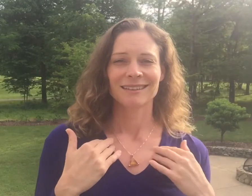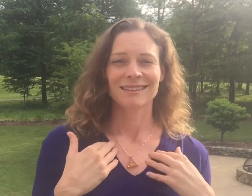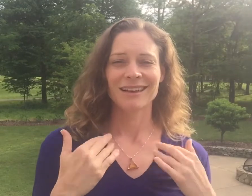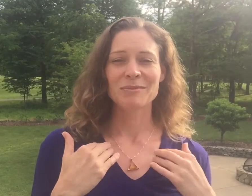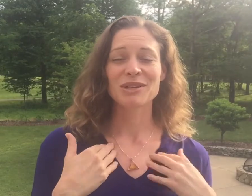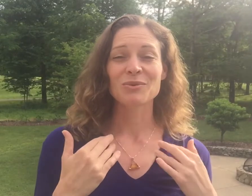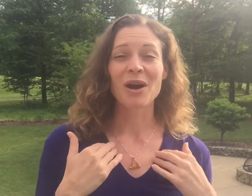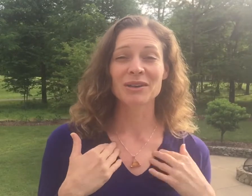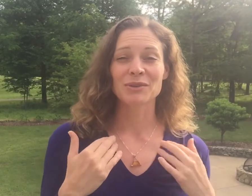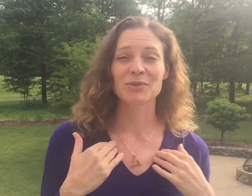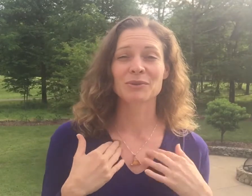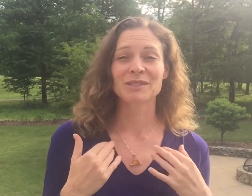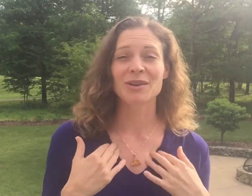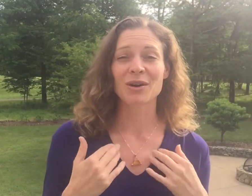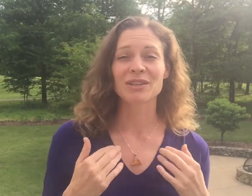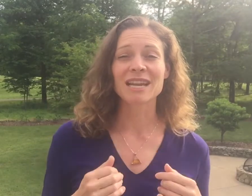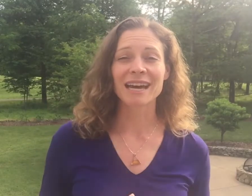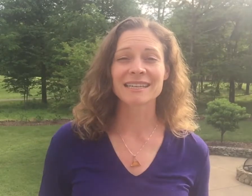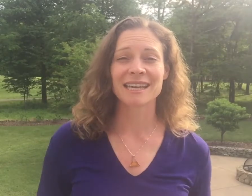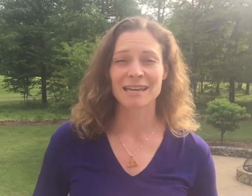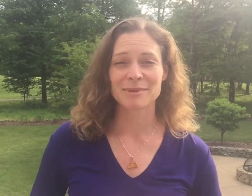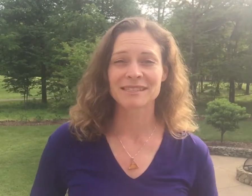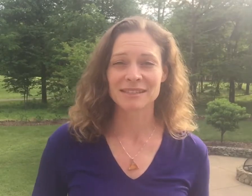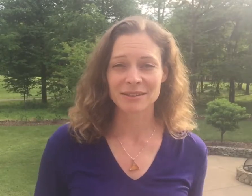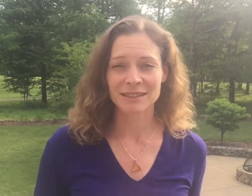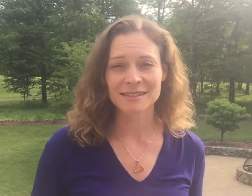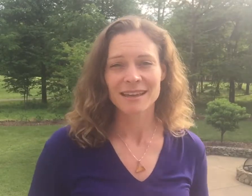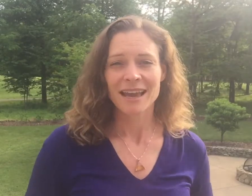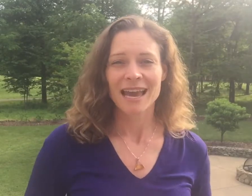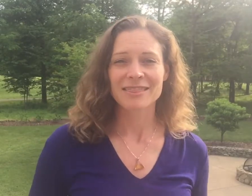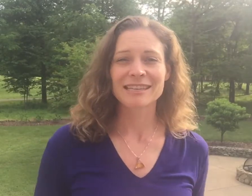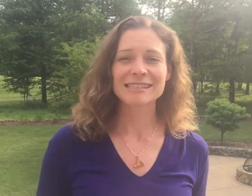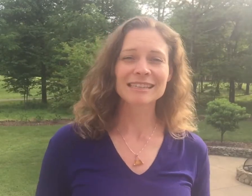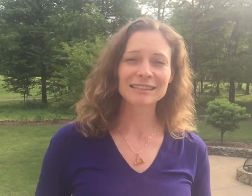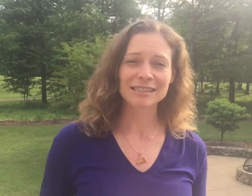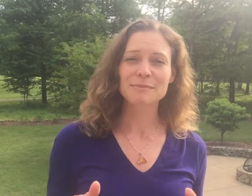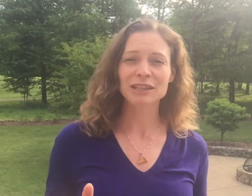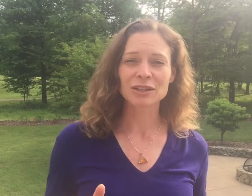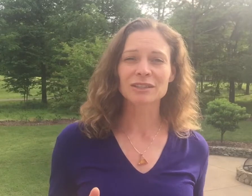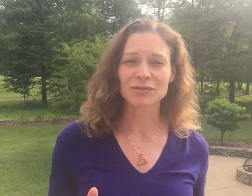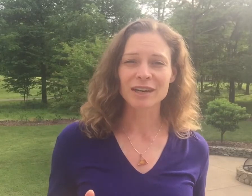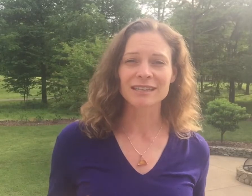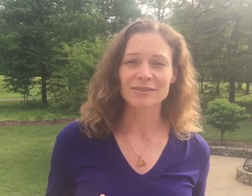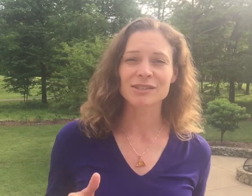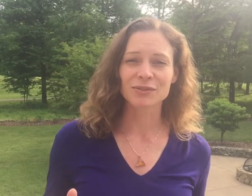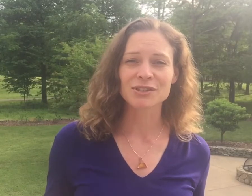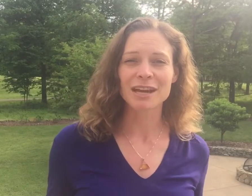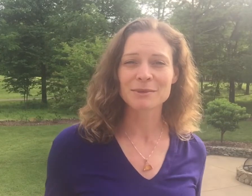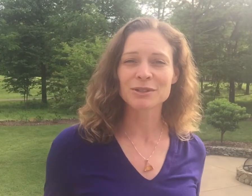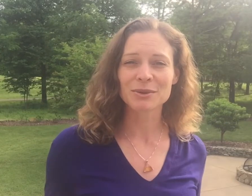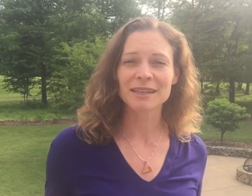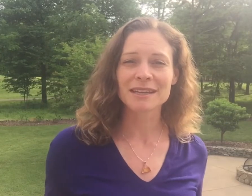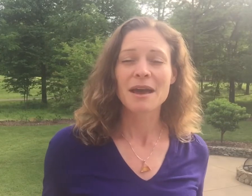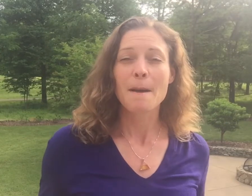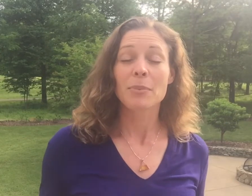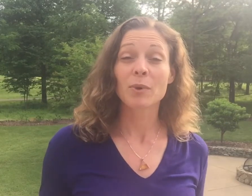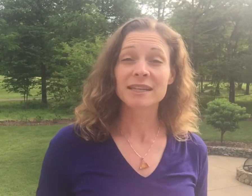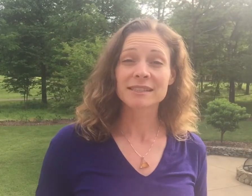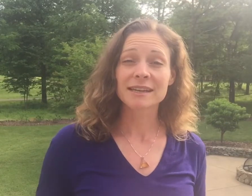Now I'm going to walk you through what's called the nine gamut series. And this may look a little funny if it's the first time you're doing it. But what it does